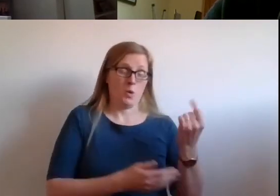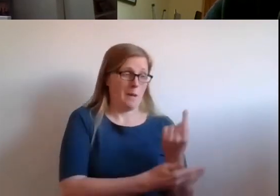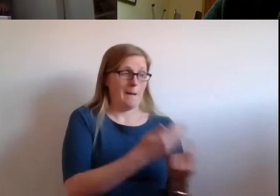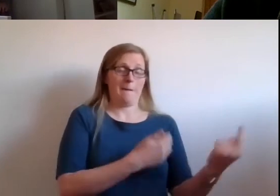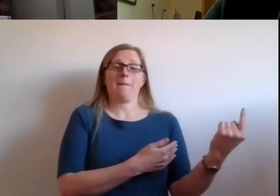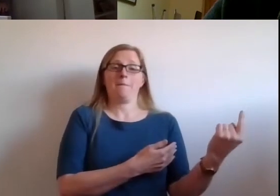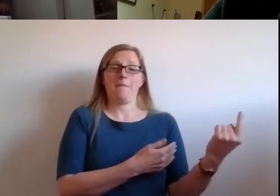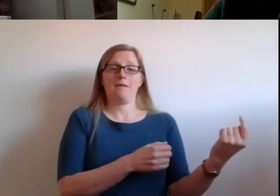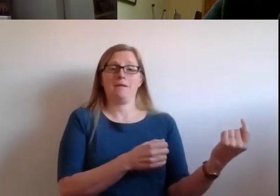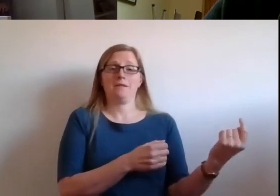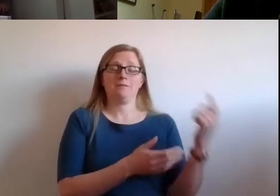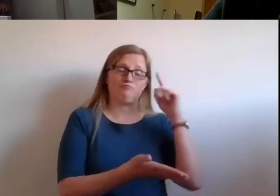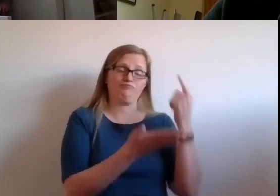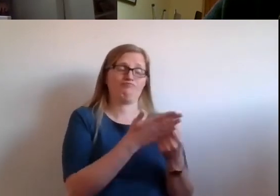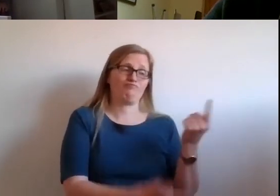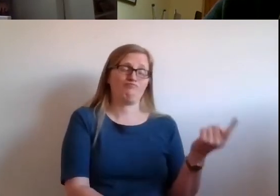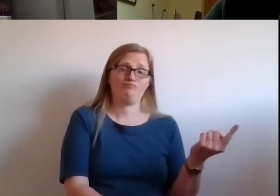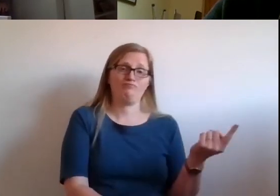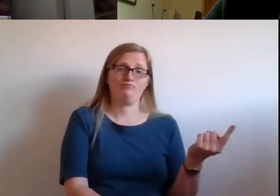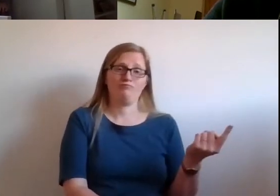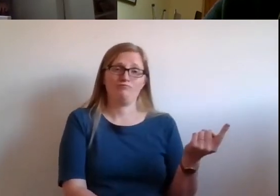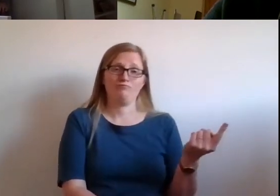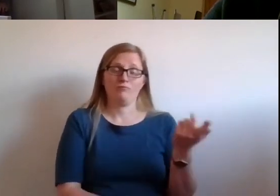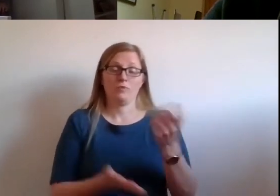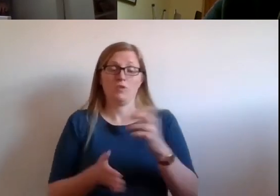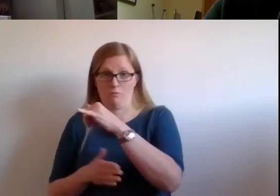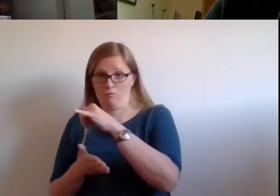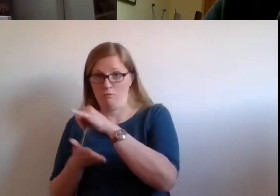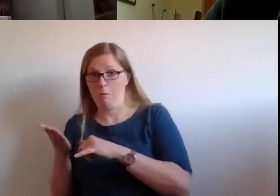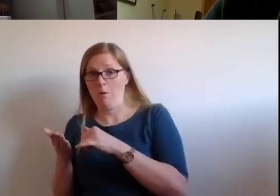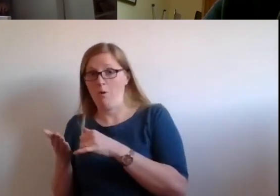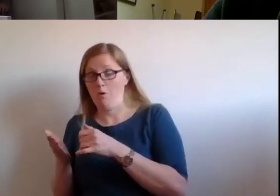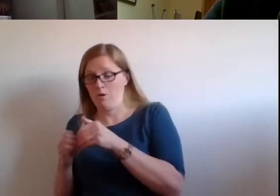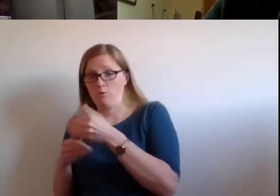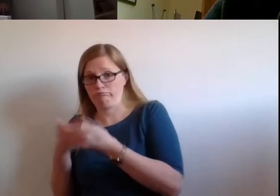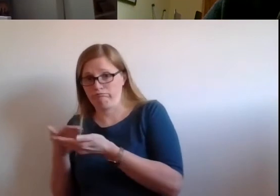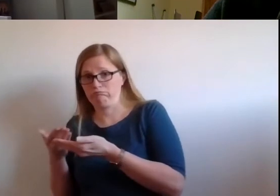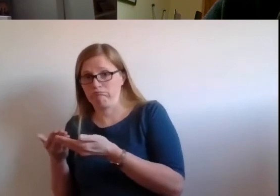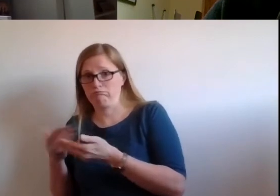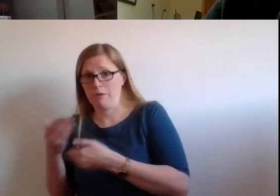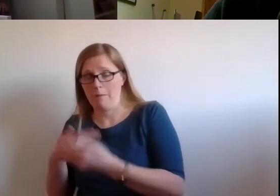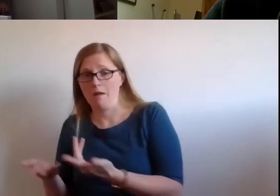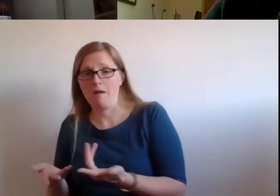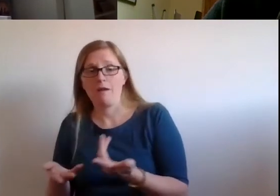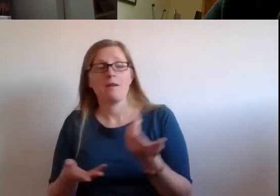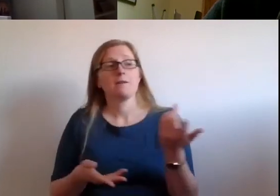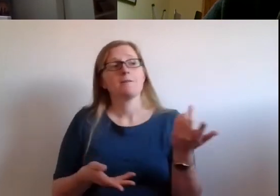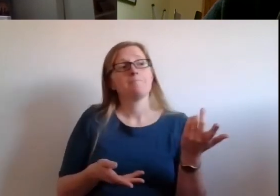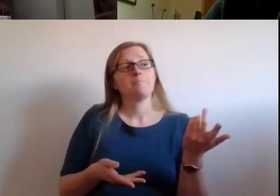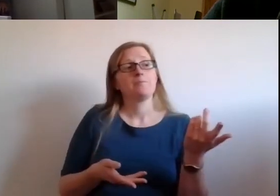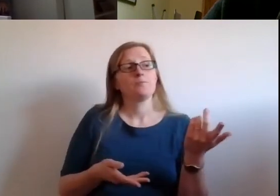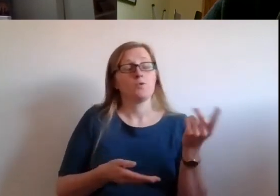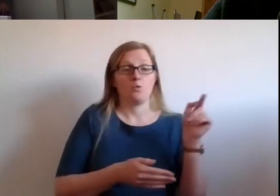made our reference to in the report, would be that the scope of the rights would be broadened.